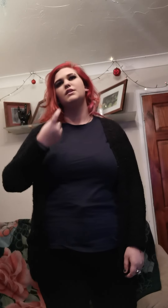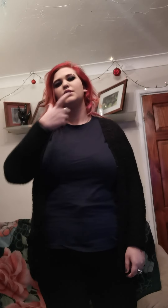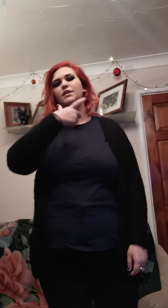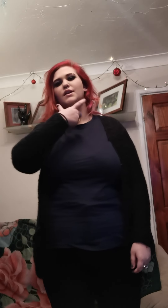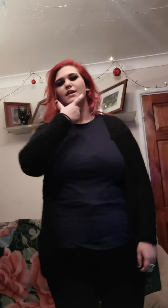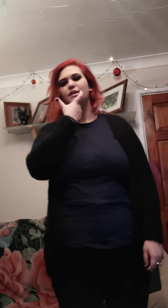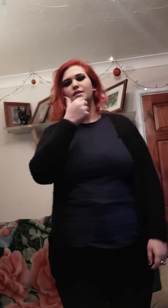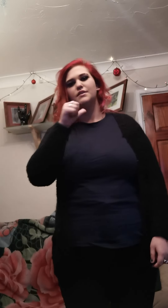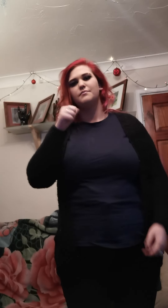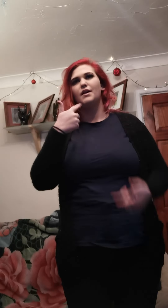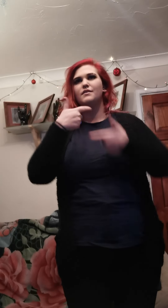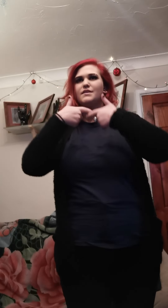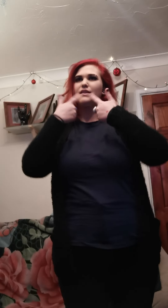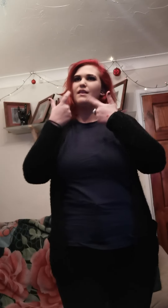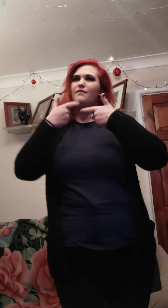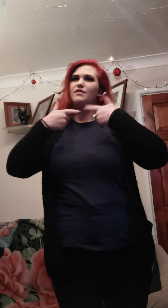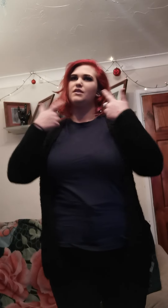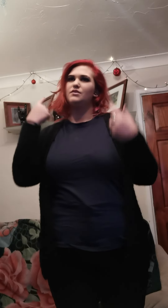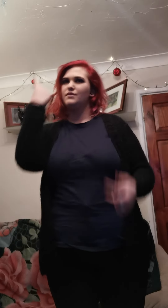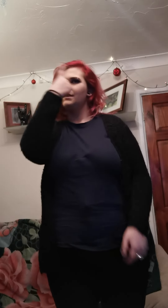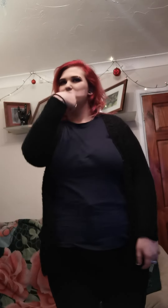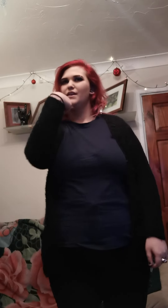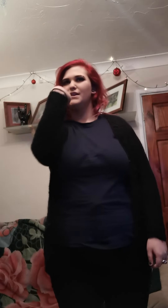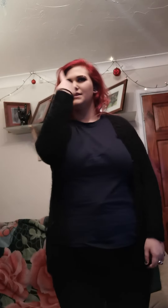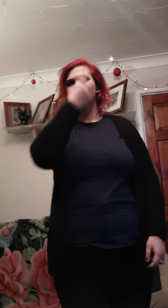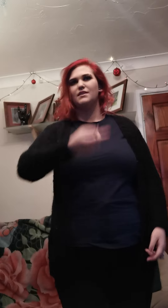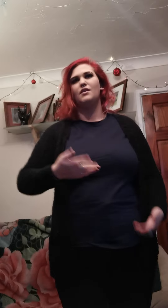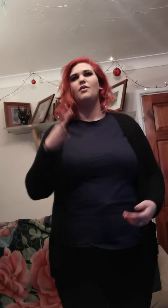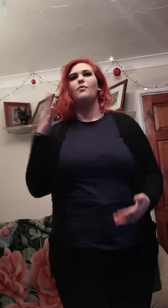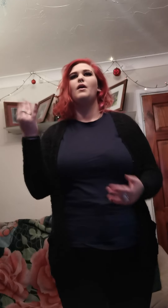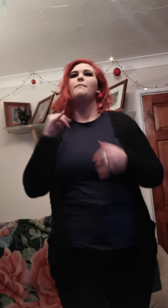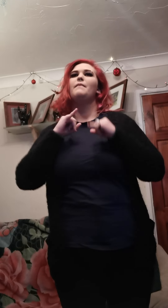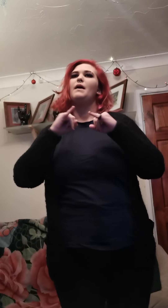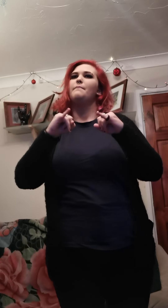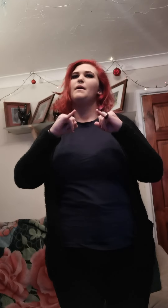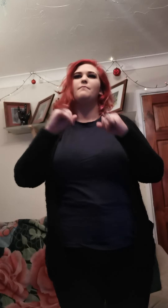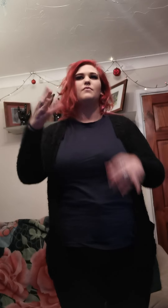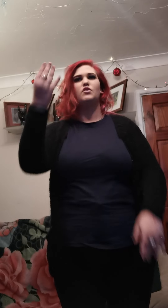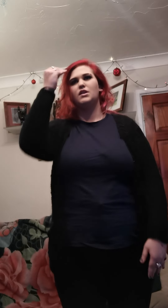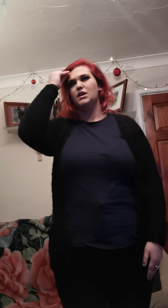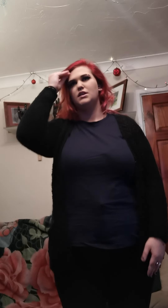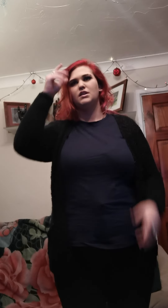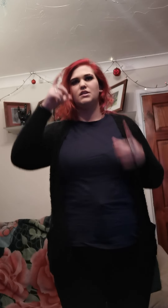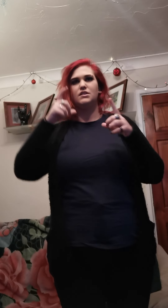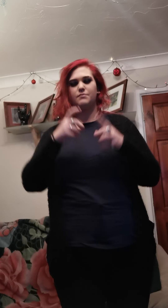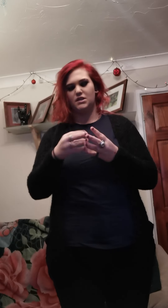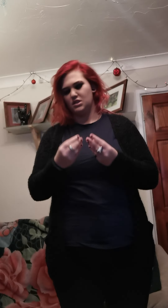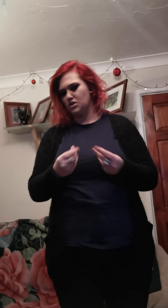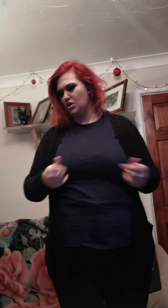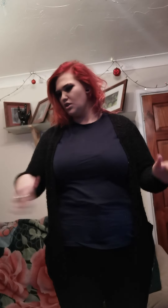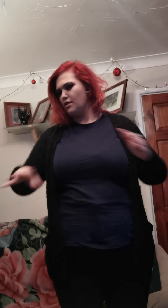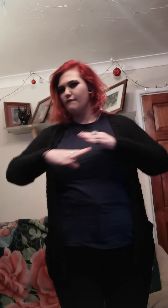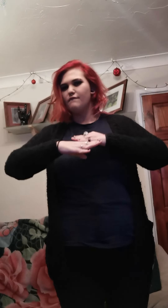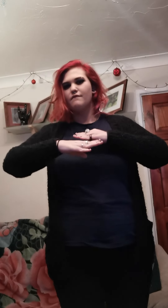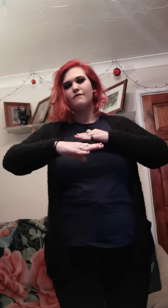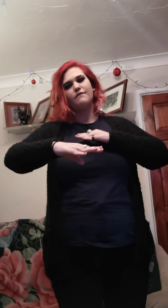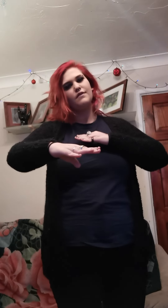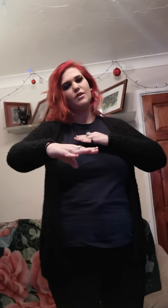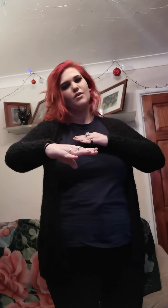smiles and laughter to this space. All bad memories are in pieces on the floor.